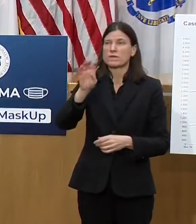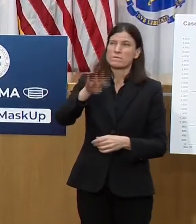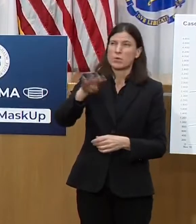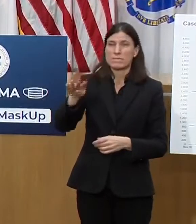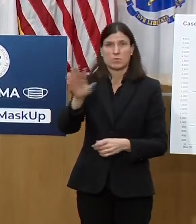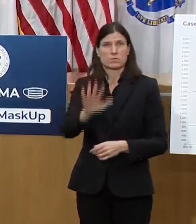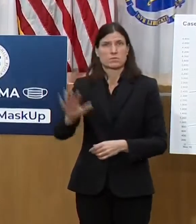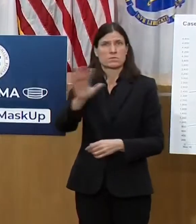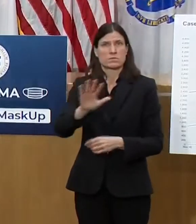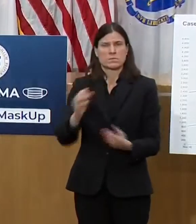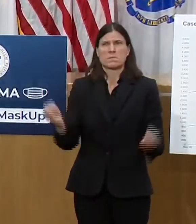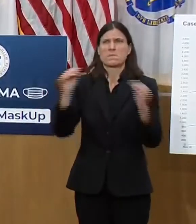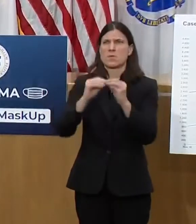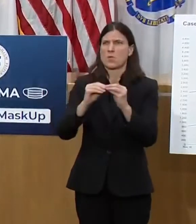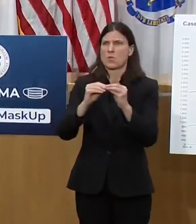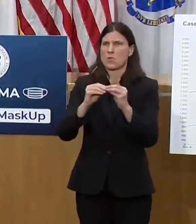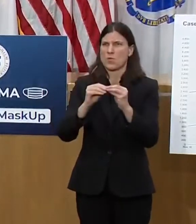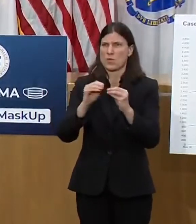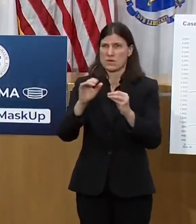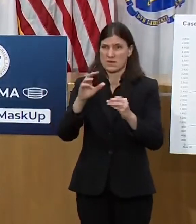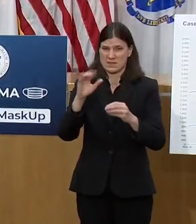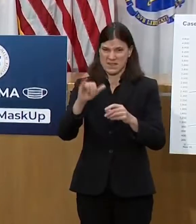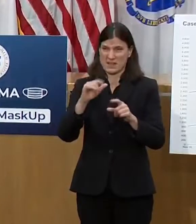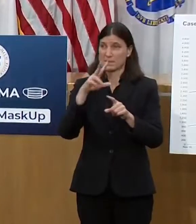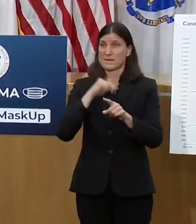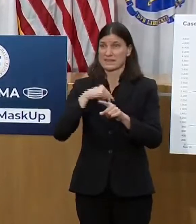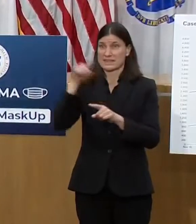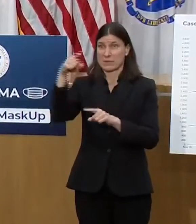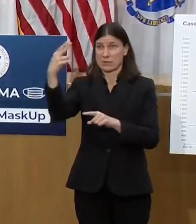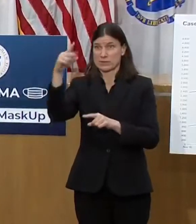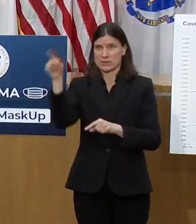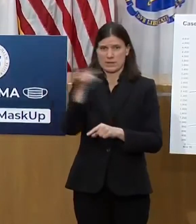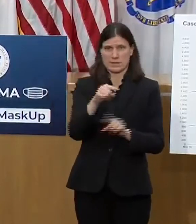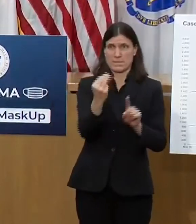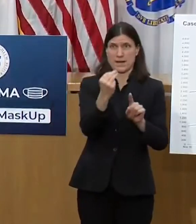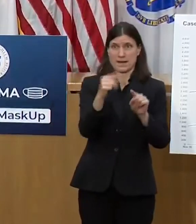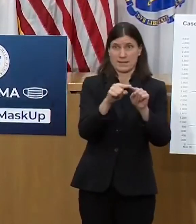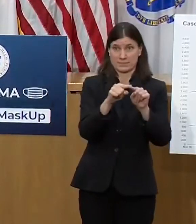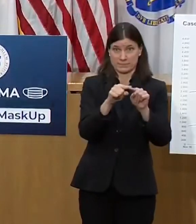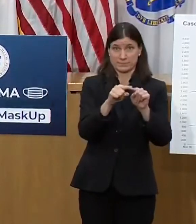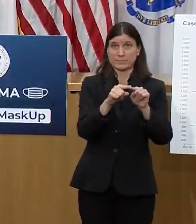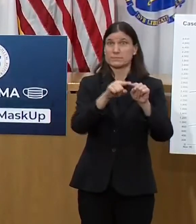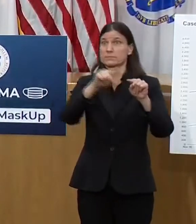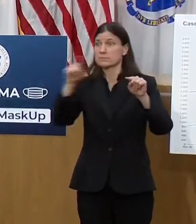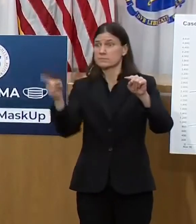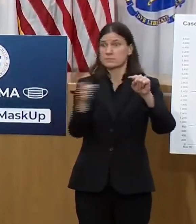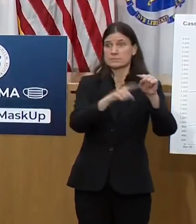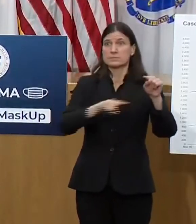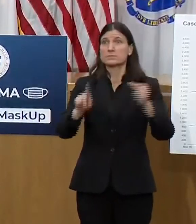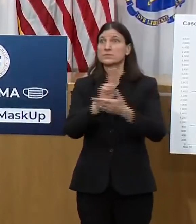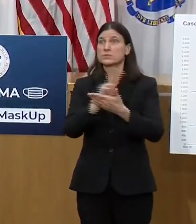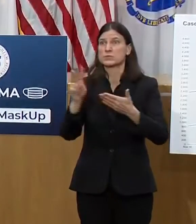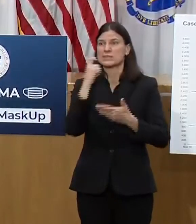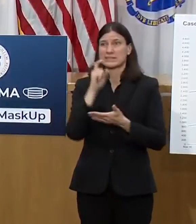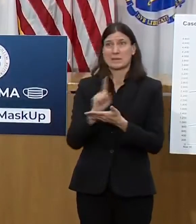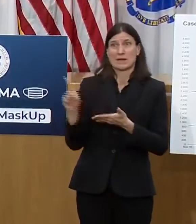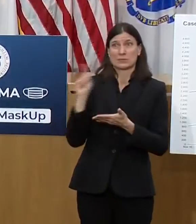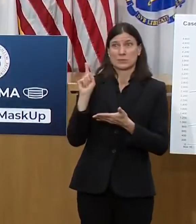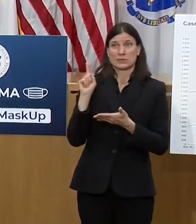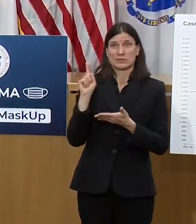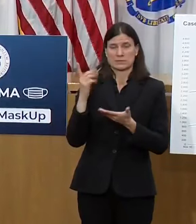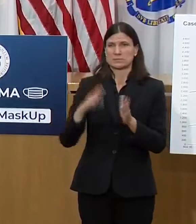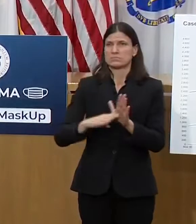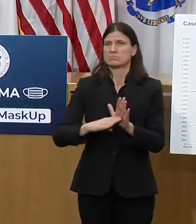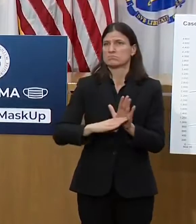or five days after Thanksgiving, and eight days later, which would have been 13 days after Thanksgiving, that number had nearly